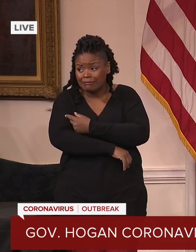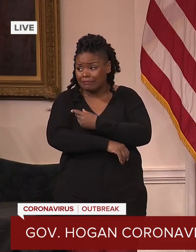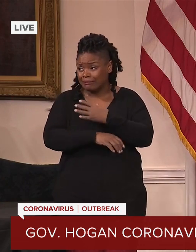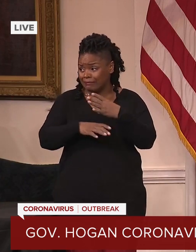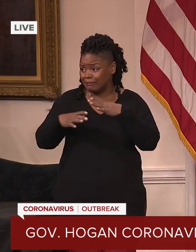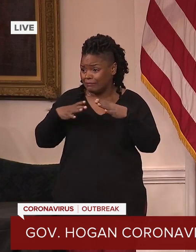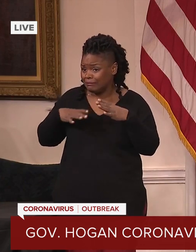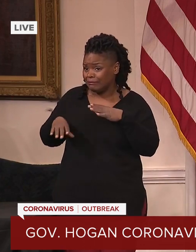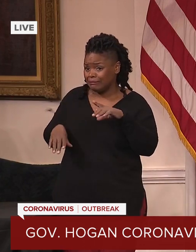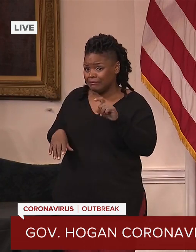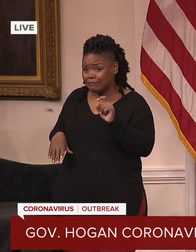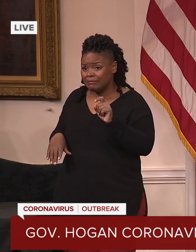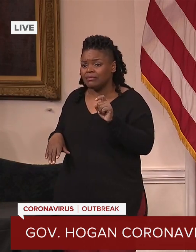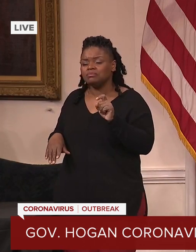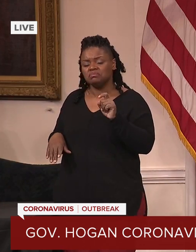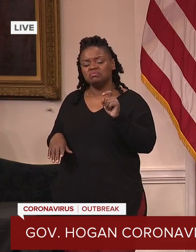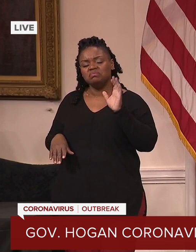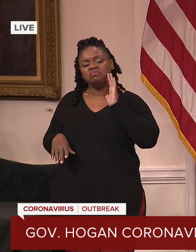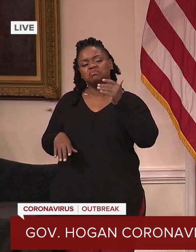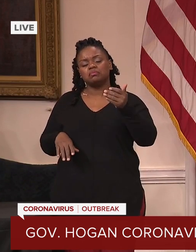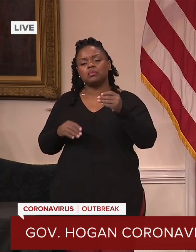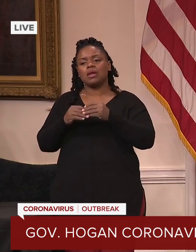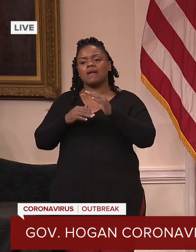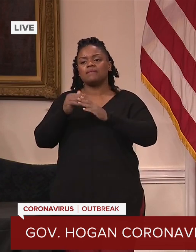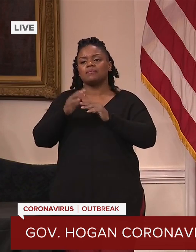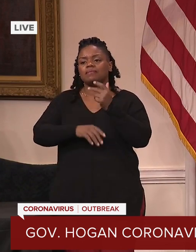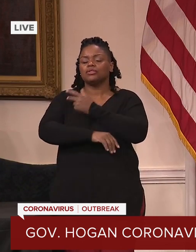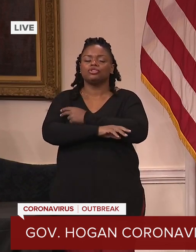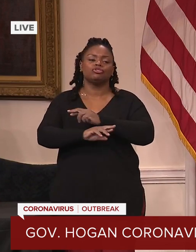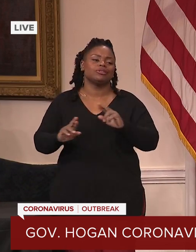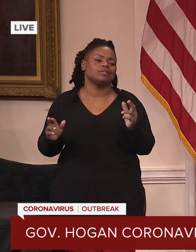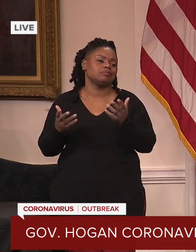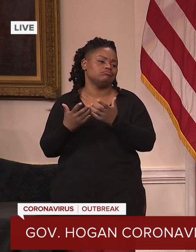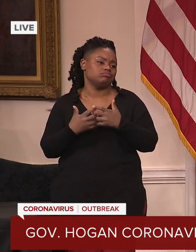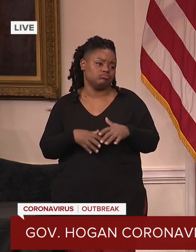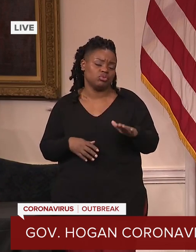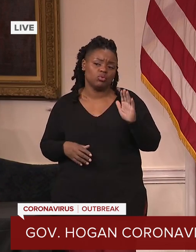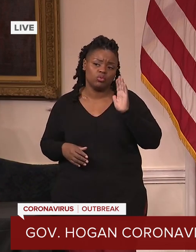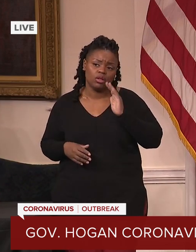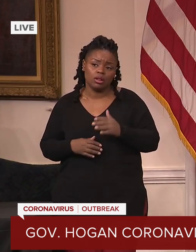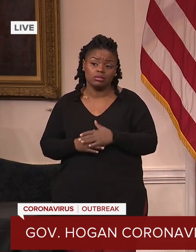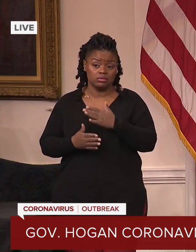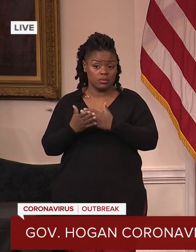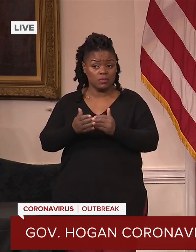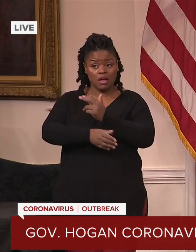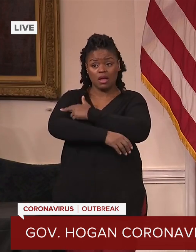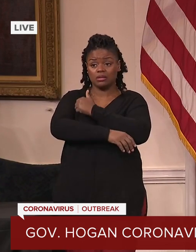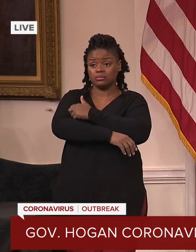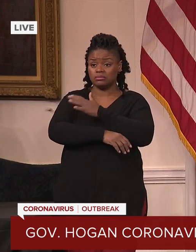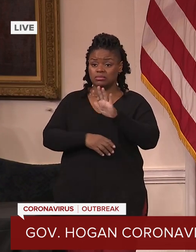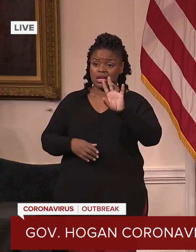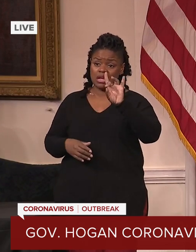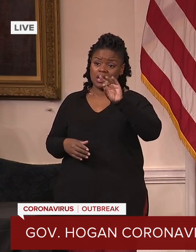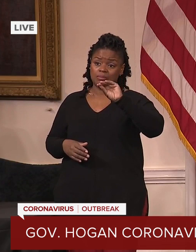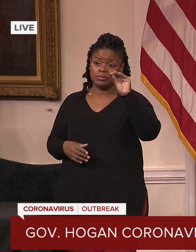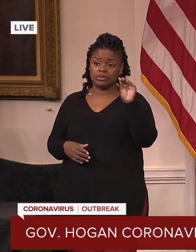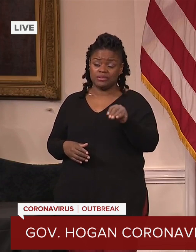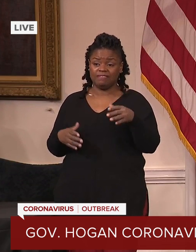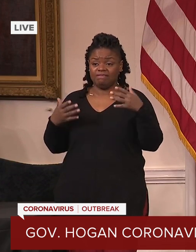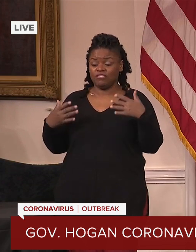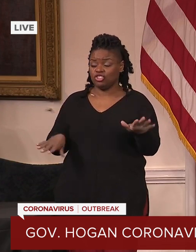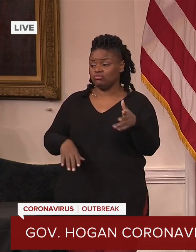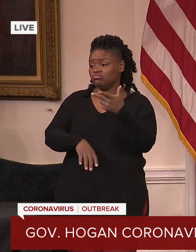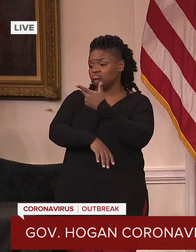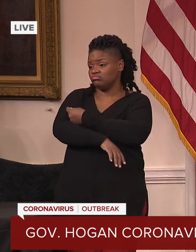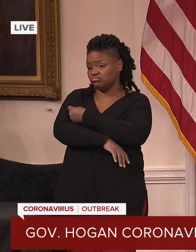start picking up. Those percentages are going up. Some hospitals are like 80% of their staff is getting it. Some are not doing as well. Nursing